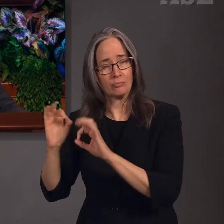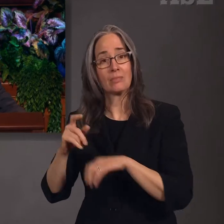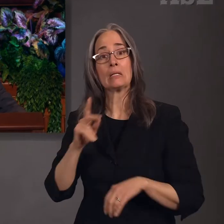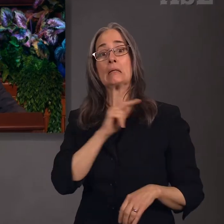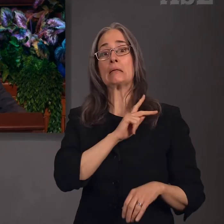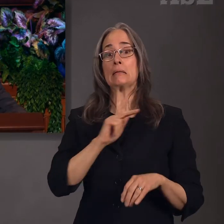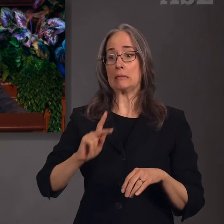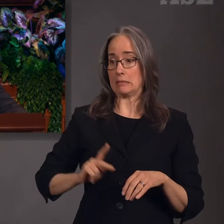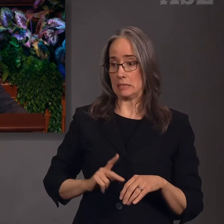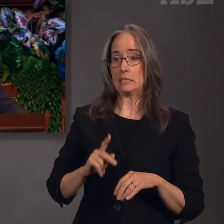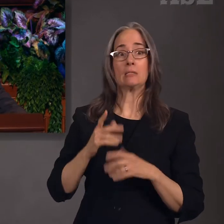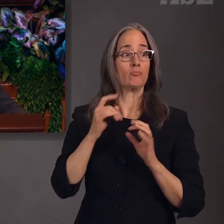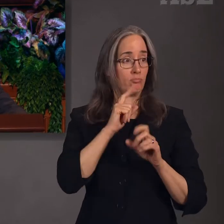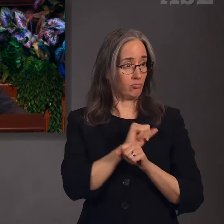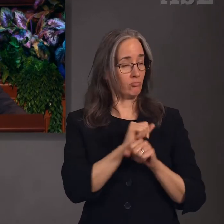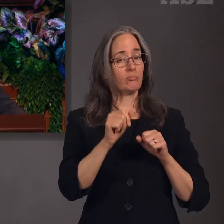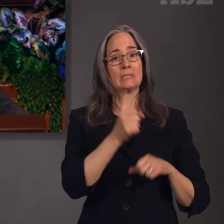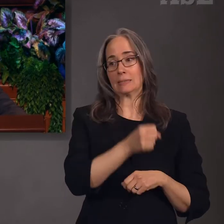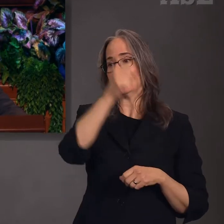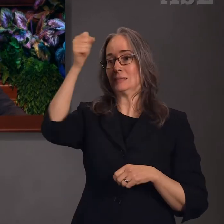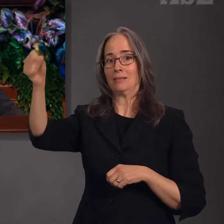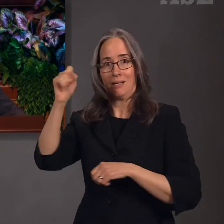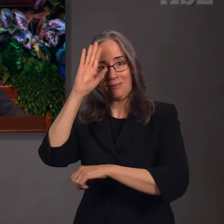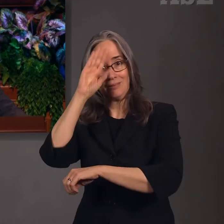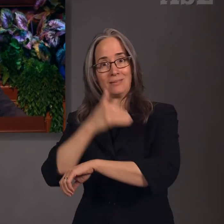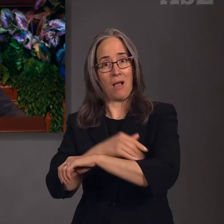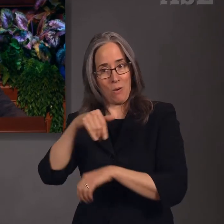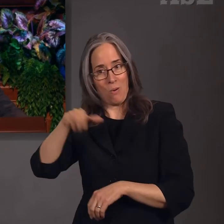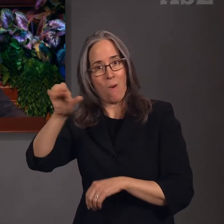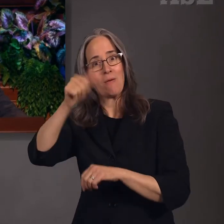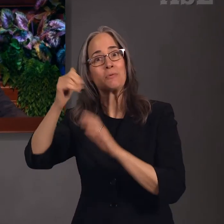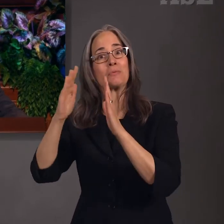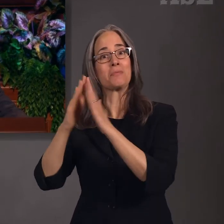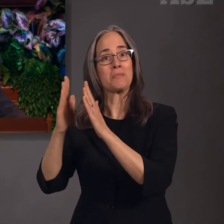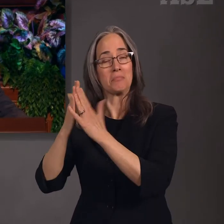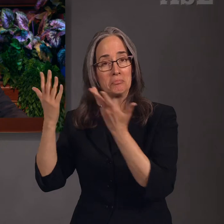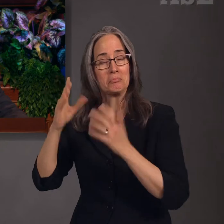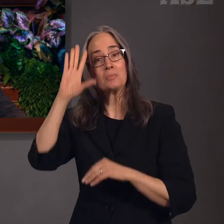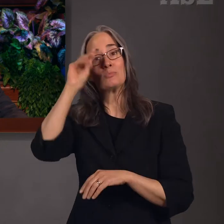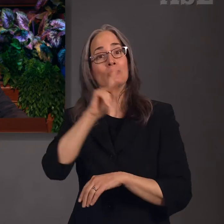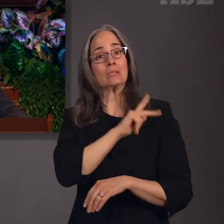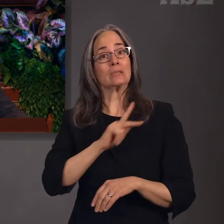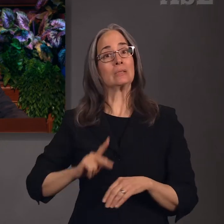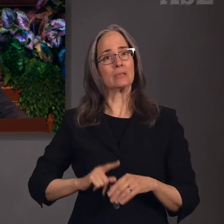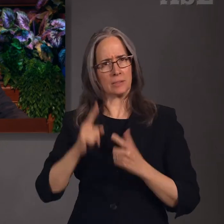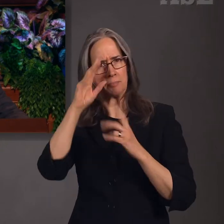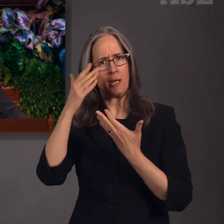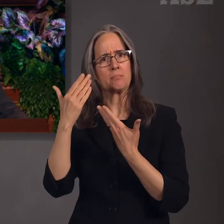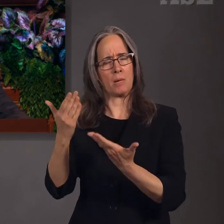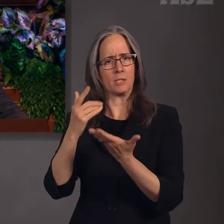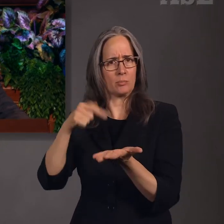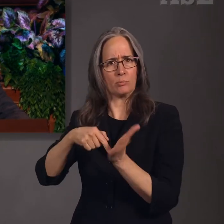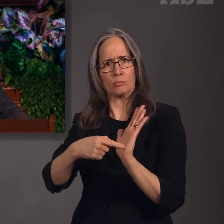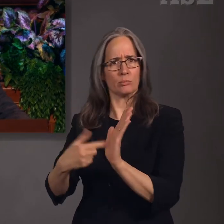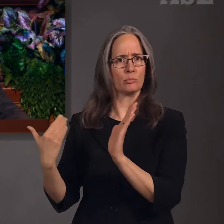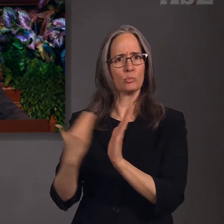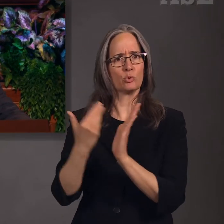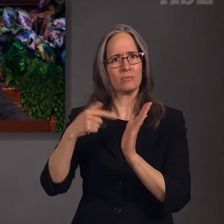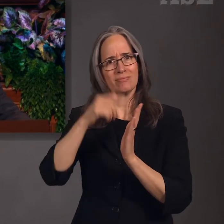to prove his faithfulness to the king and demonstrate that he was fit to receive the privileges and